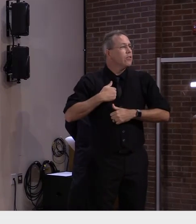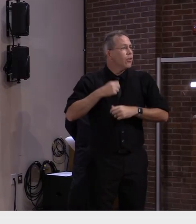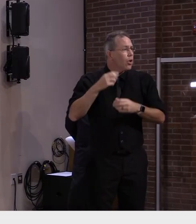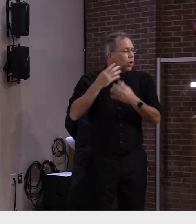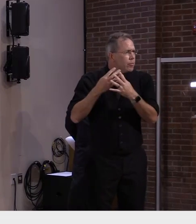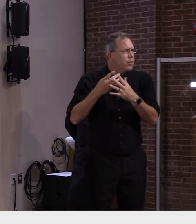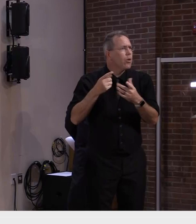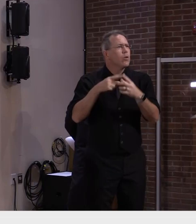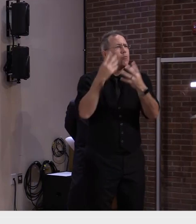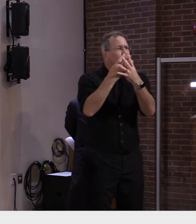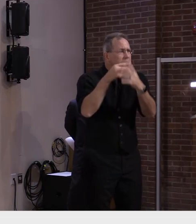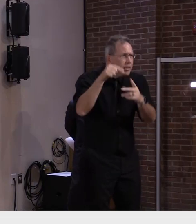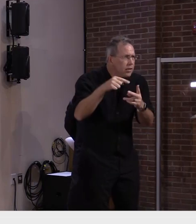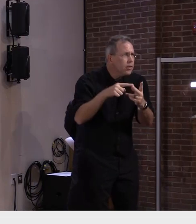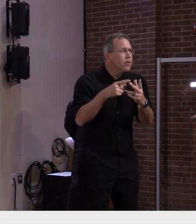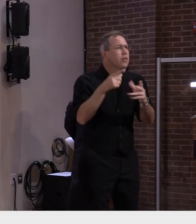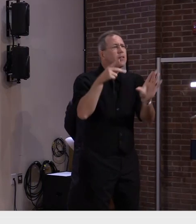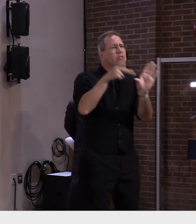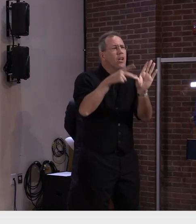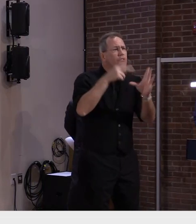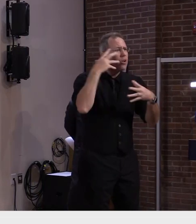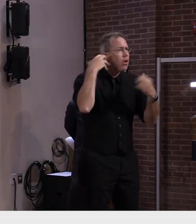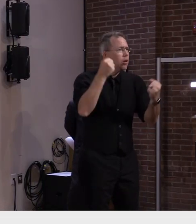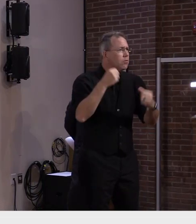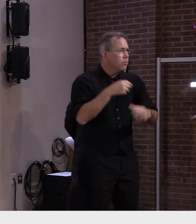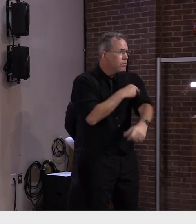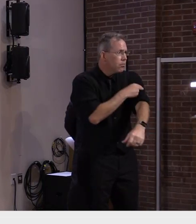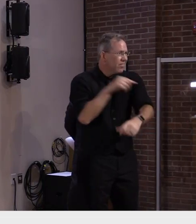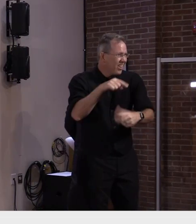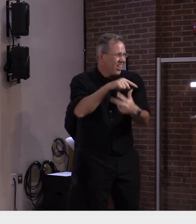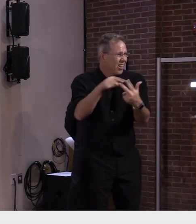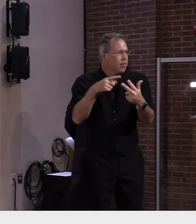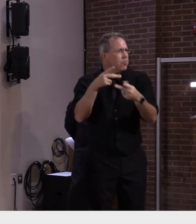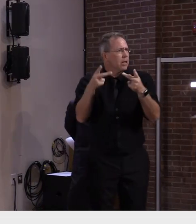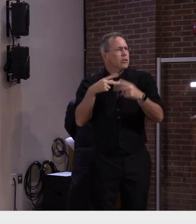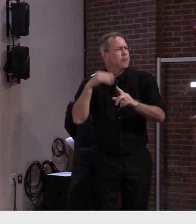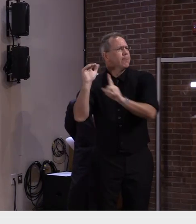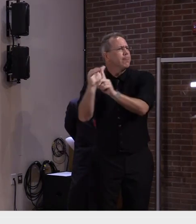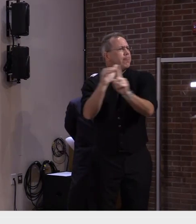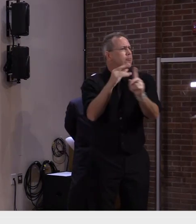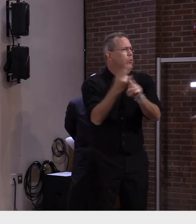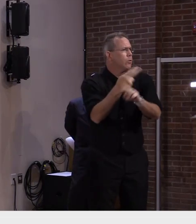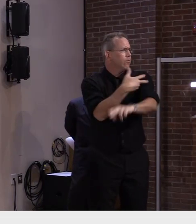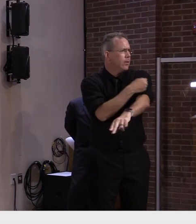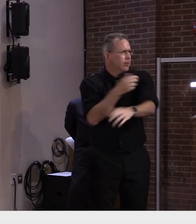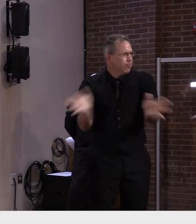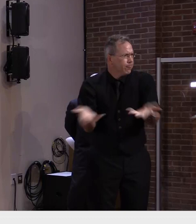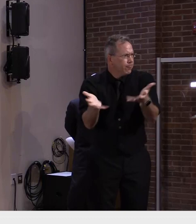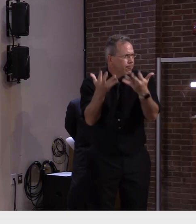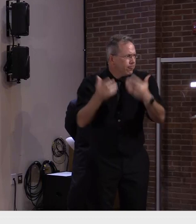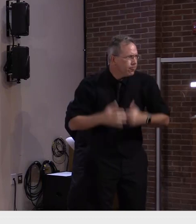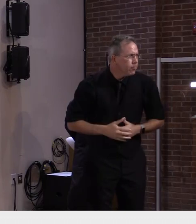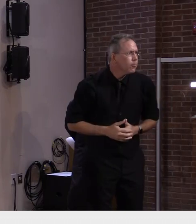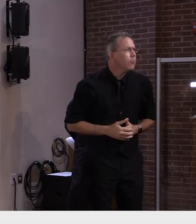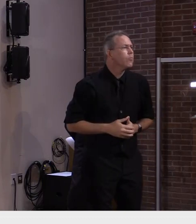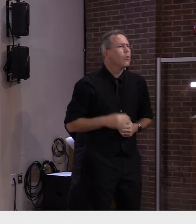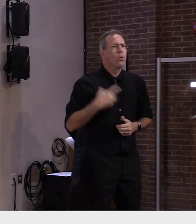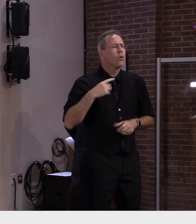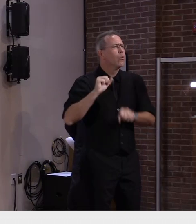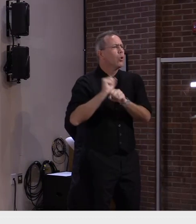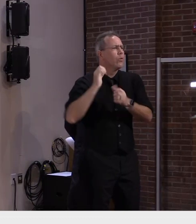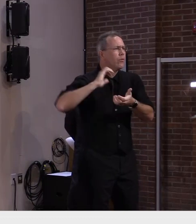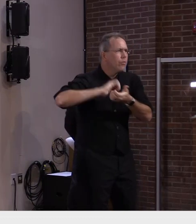hospital a legal team from my office and the Agency of Administration is working with the Department of Human Resources